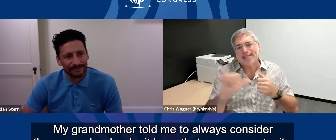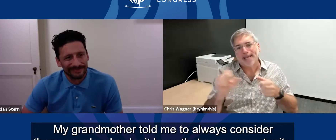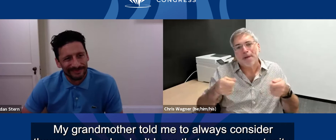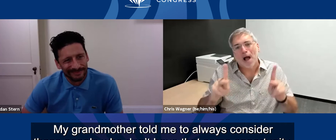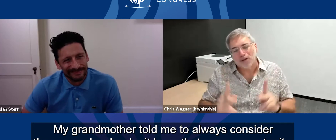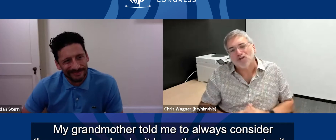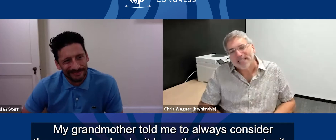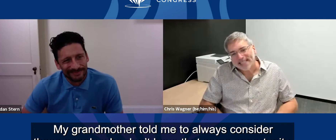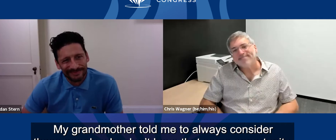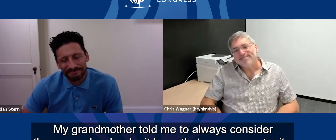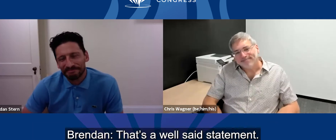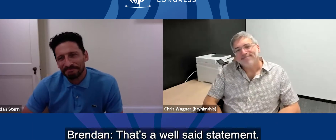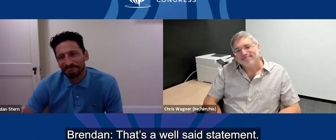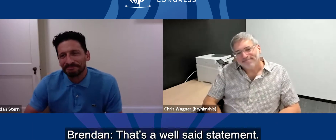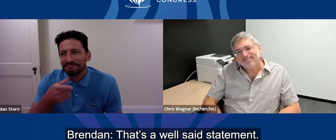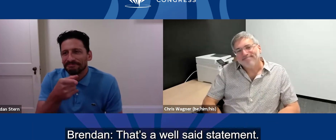same opportunity.